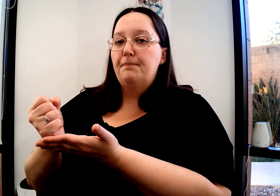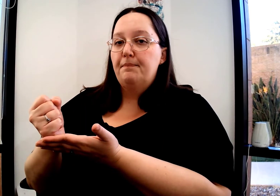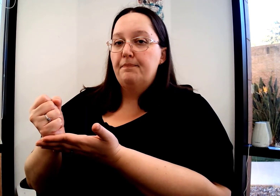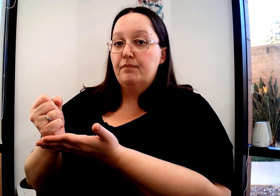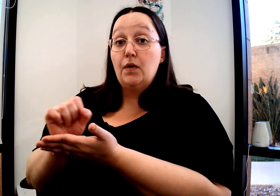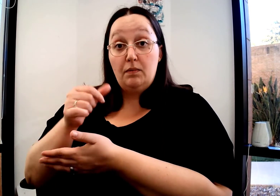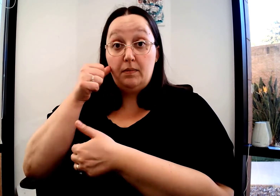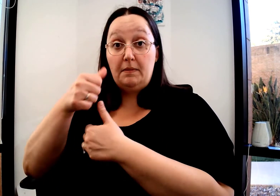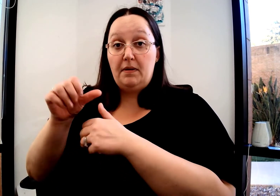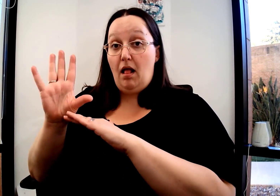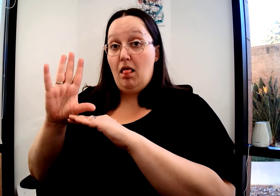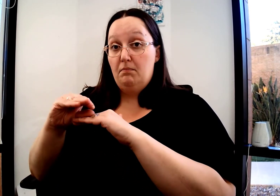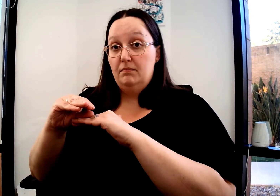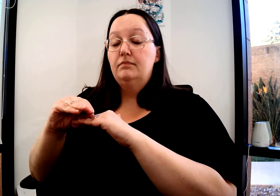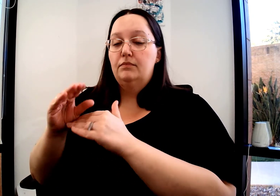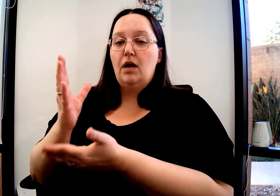again. Olum, like with deplete.